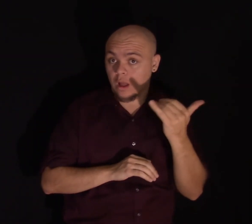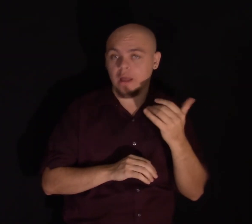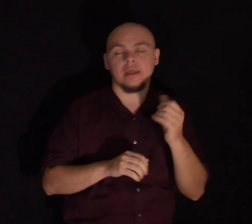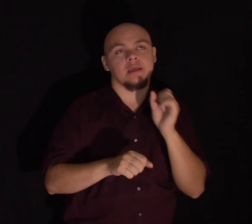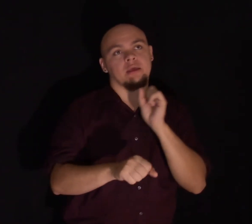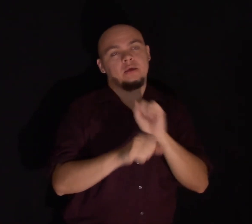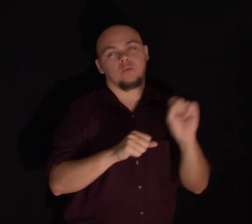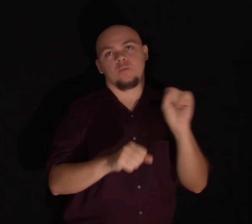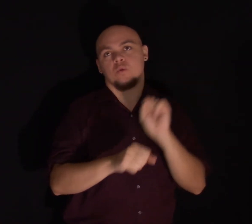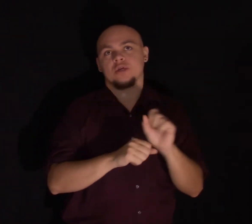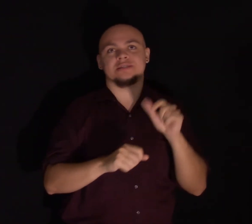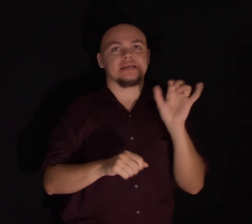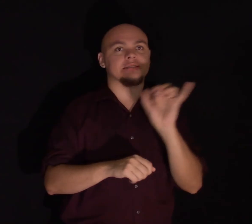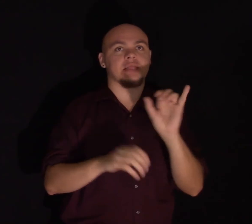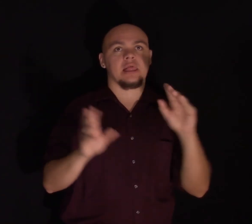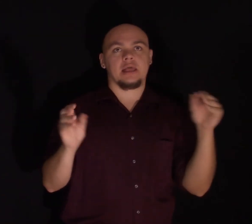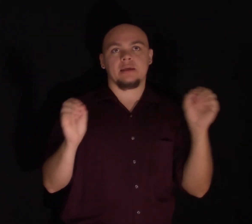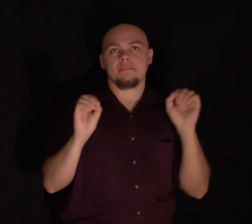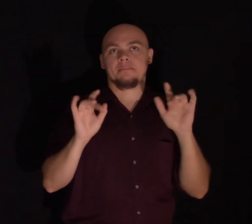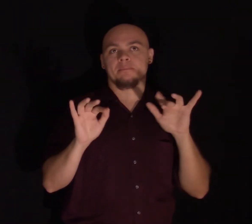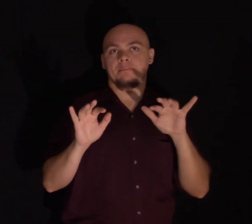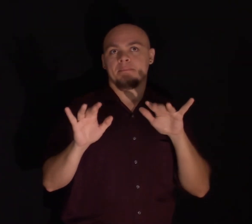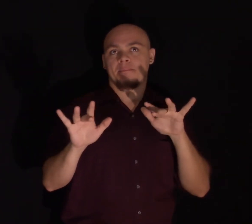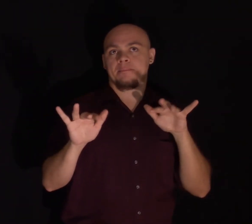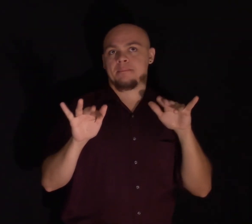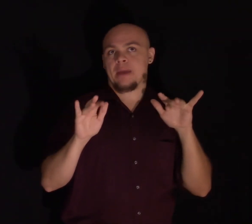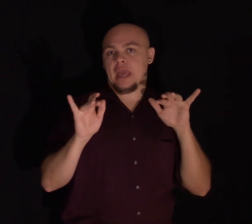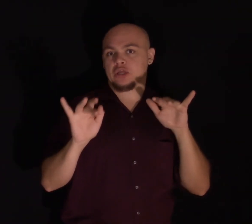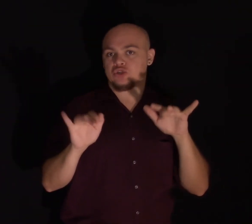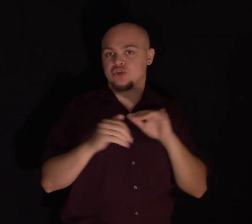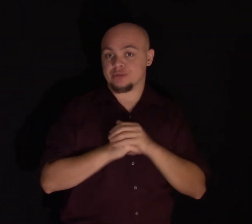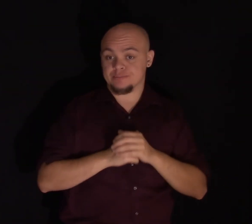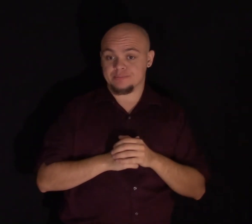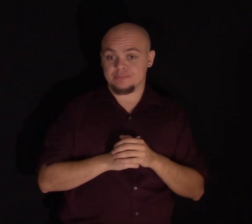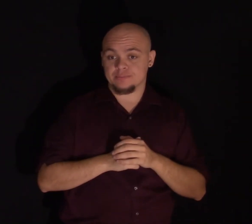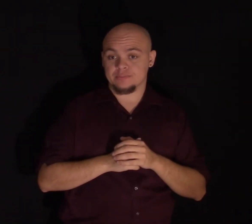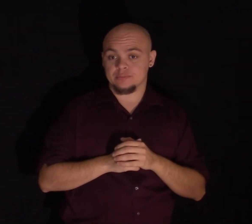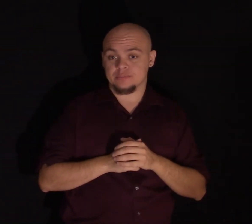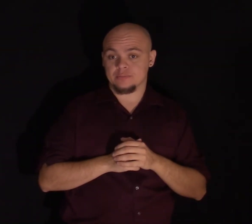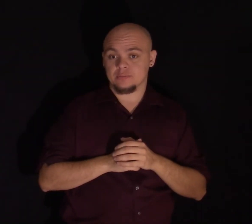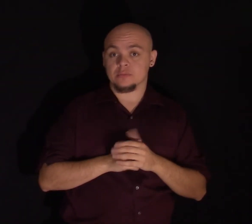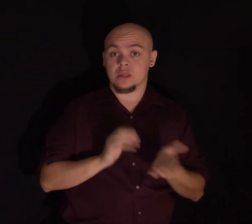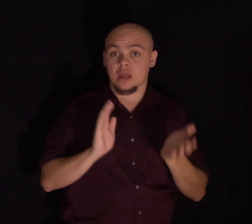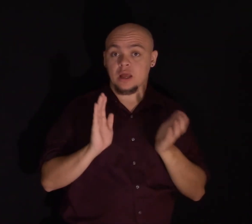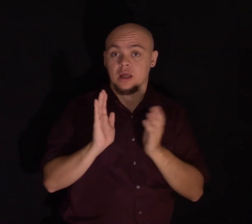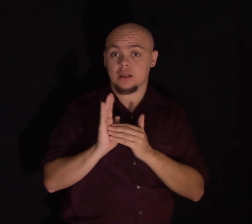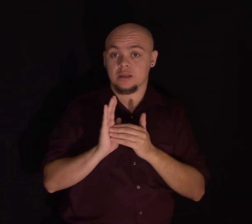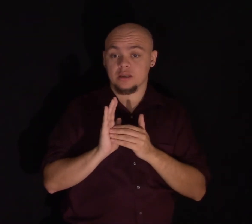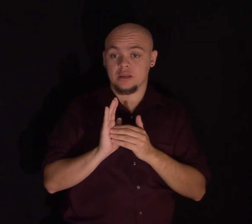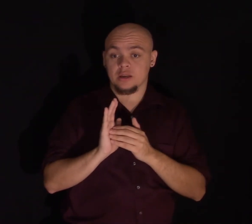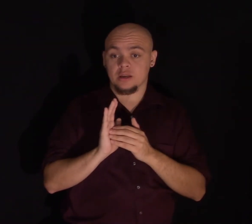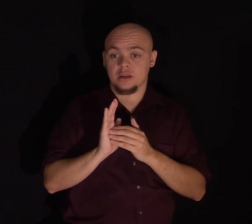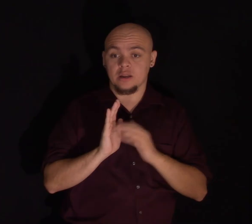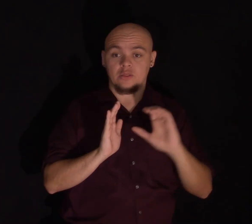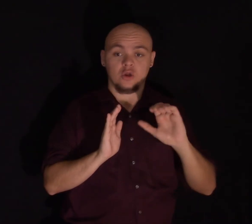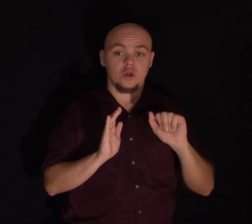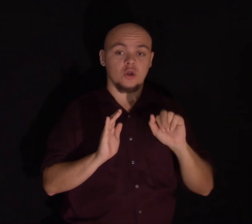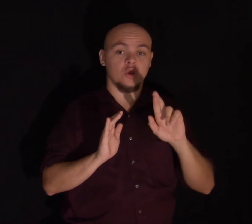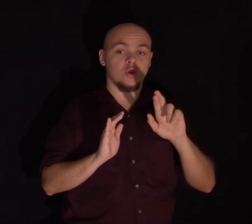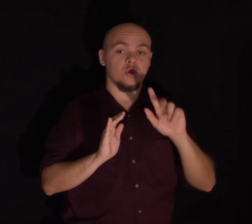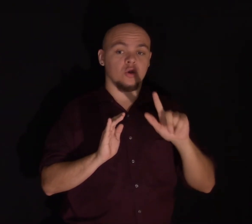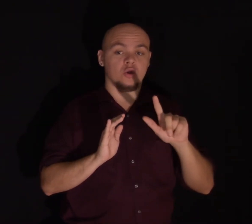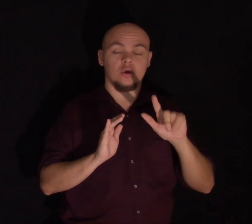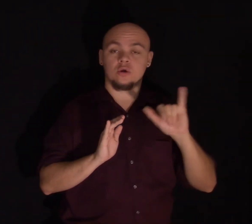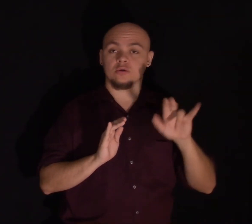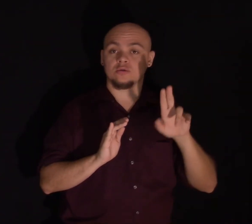It's like magic. And there's another Carl Jung quote, you know, you are what you do, not what you